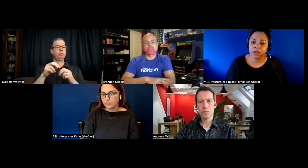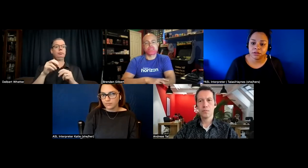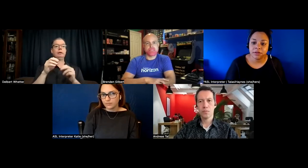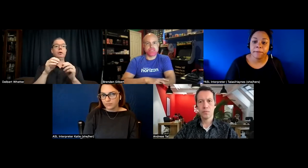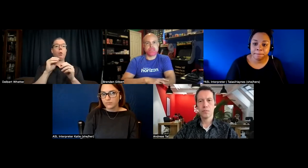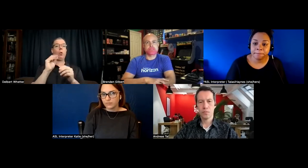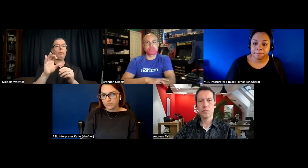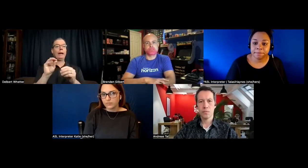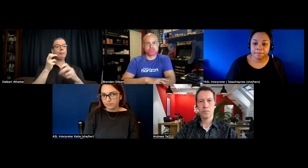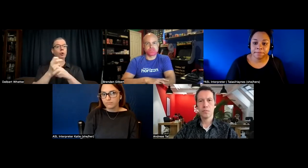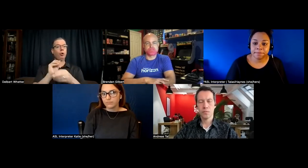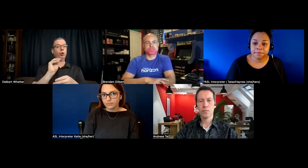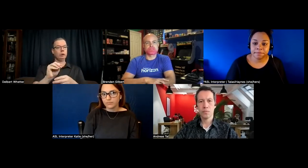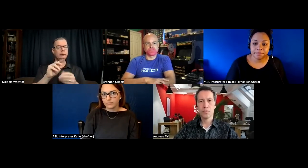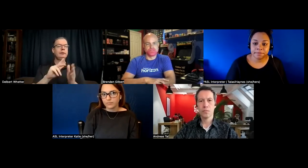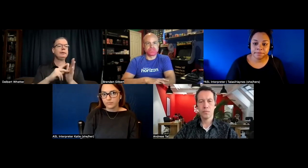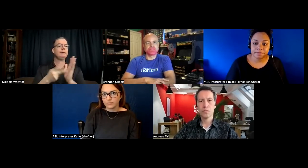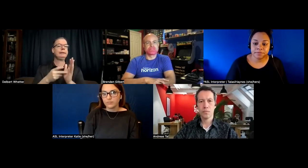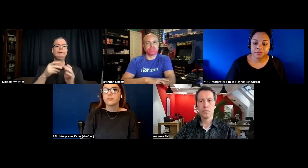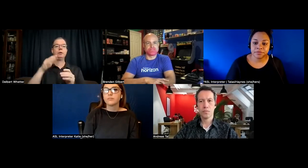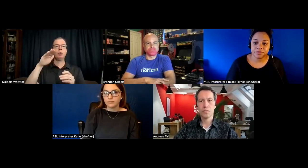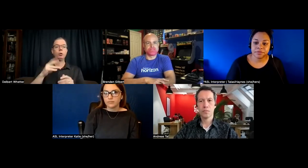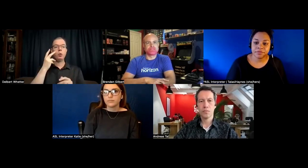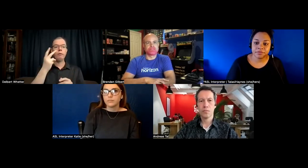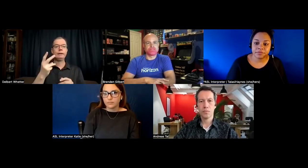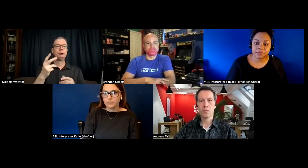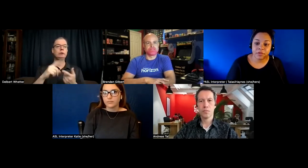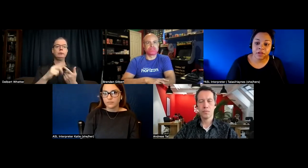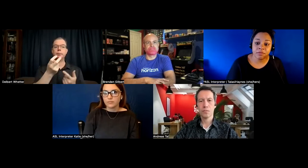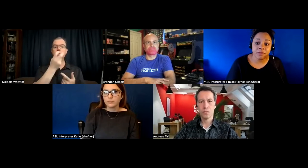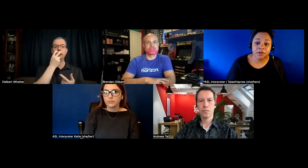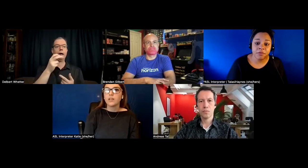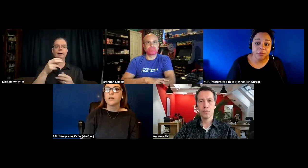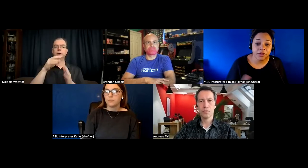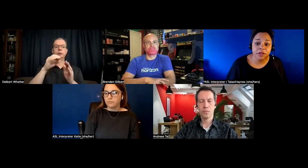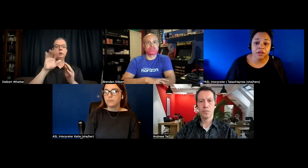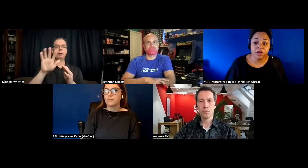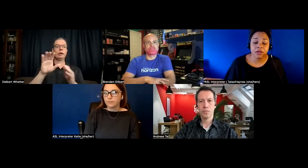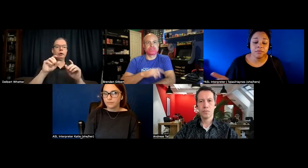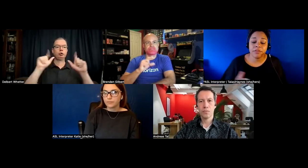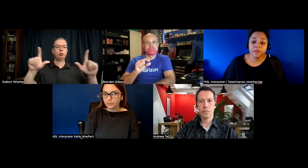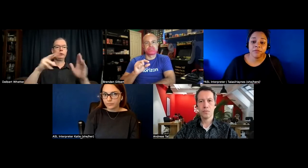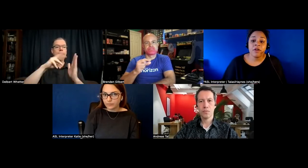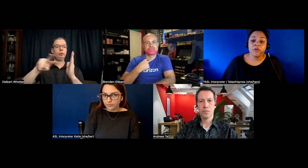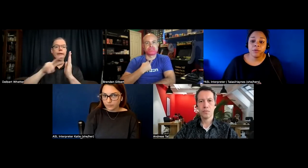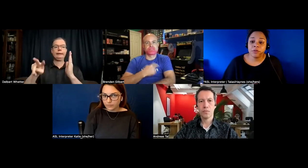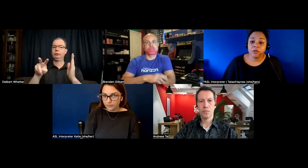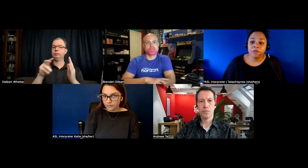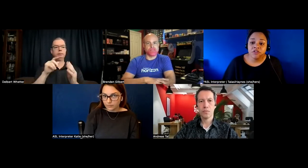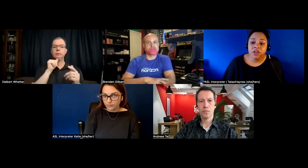and sometimes putting them for people with low vision